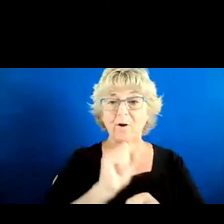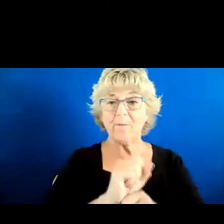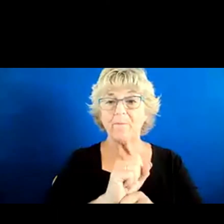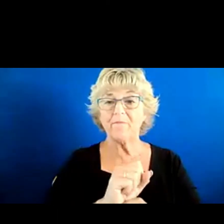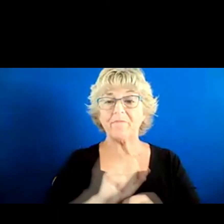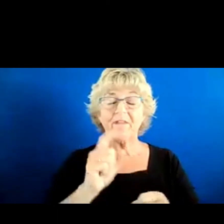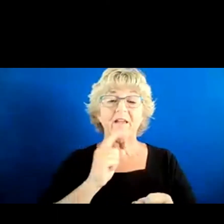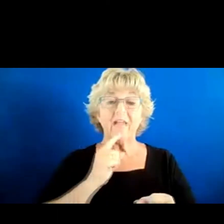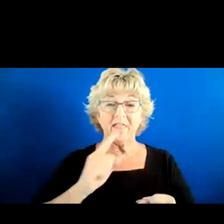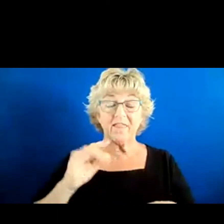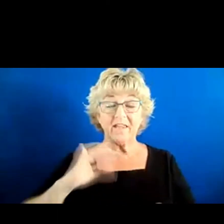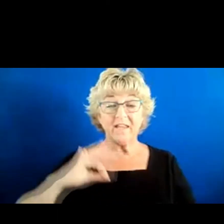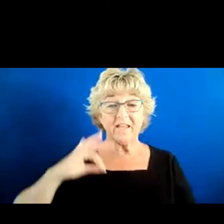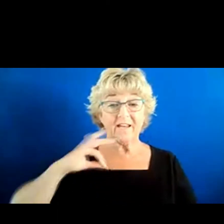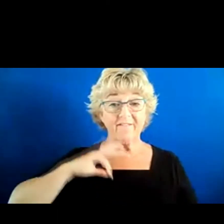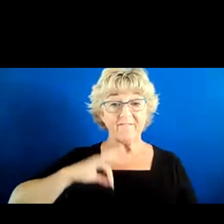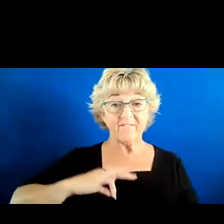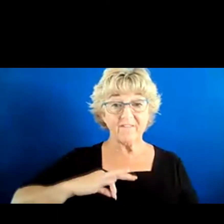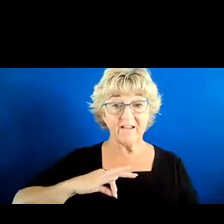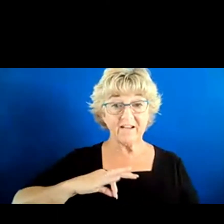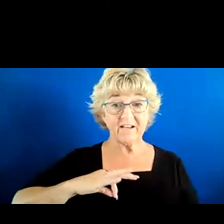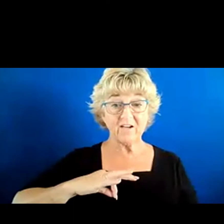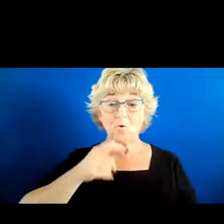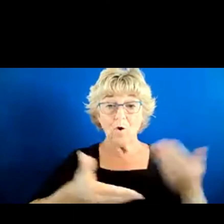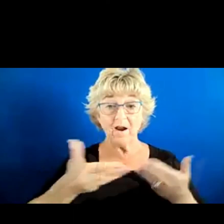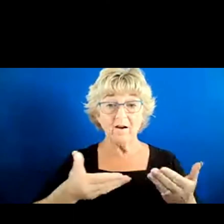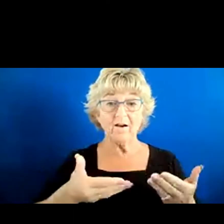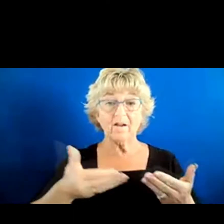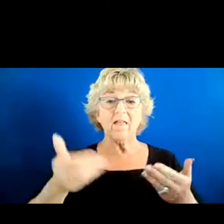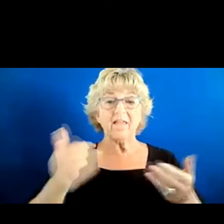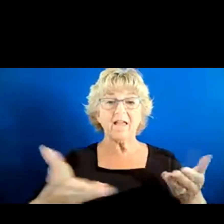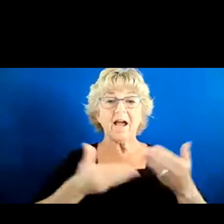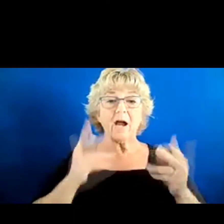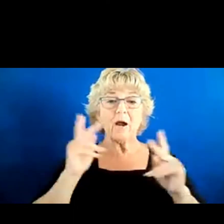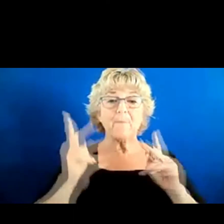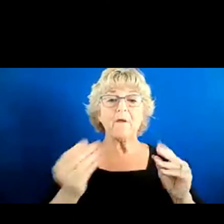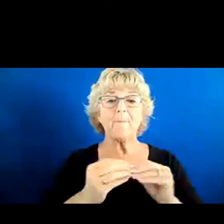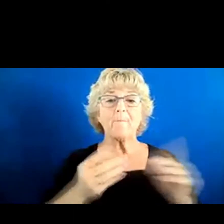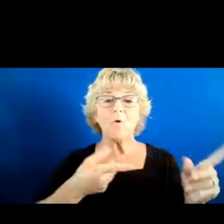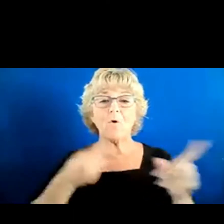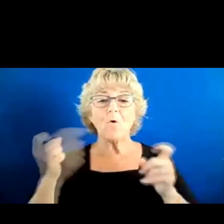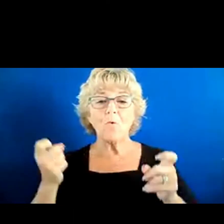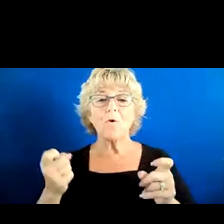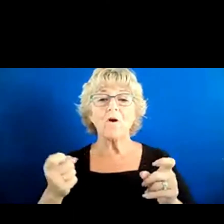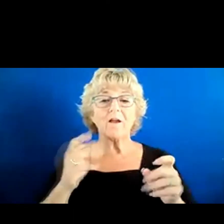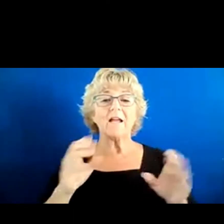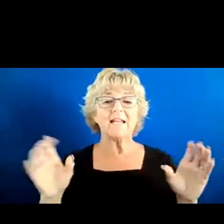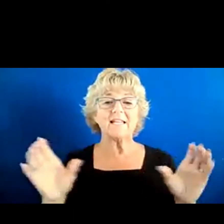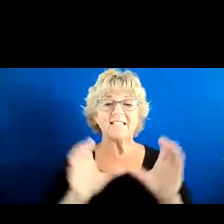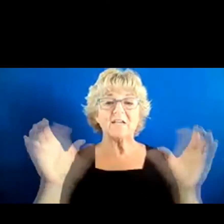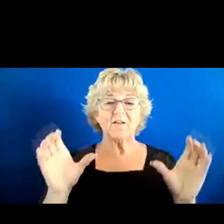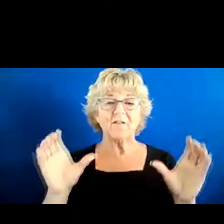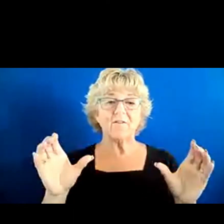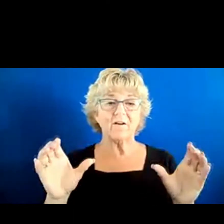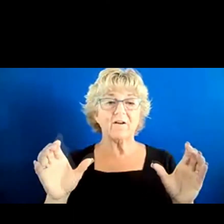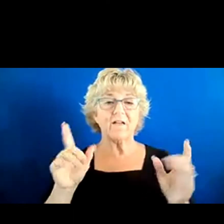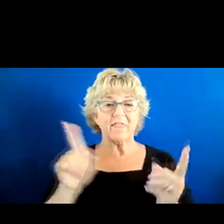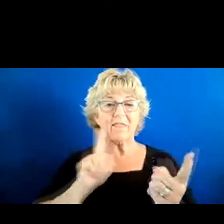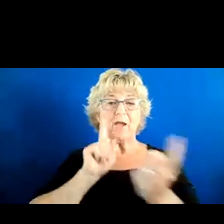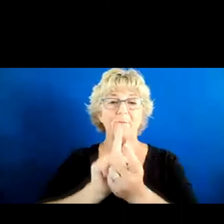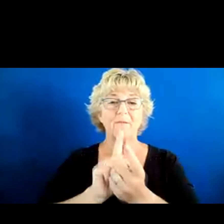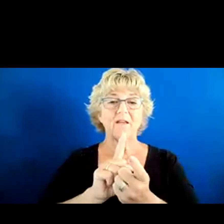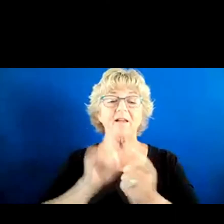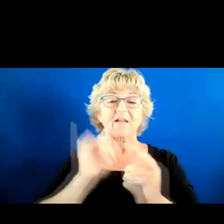people that are doing the hiring is they can hire people a lot more quickly. And people can get certified that they meet the level of severity